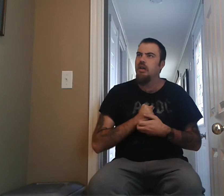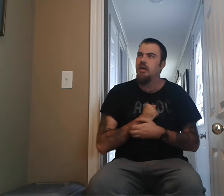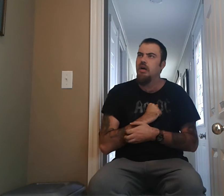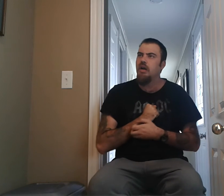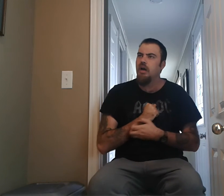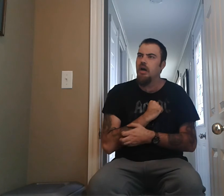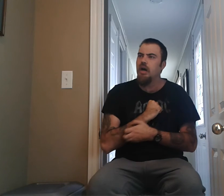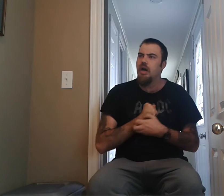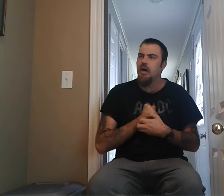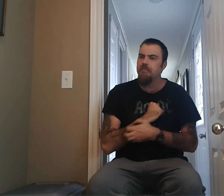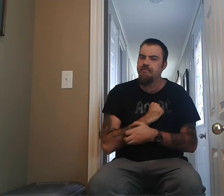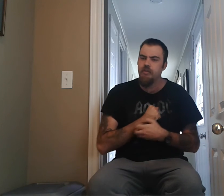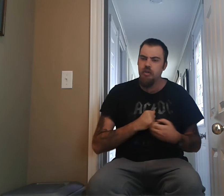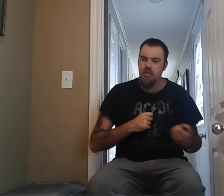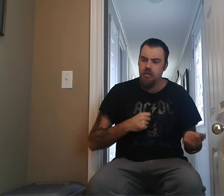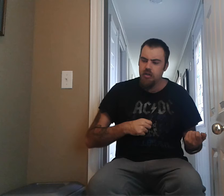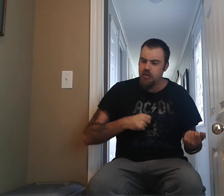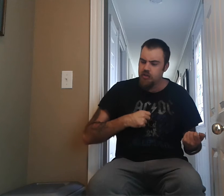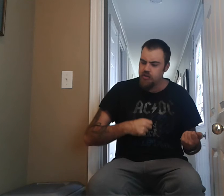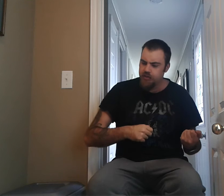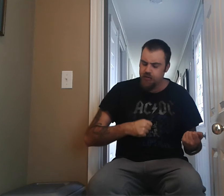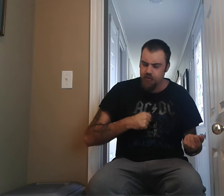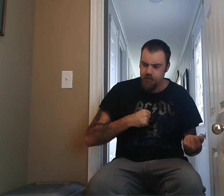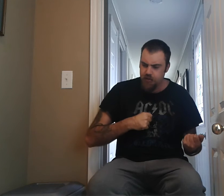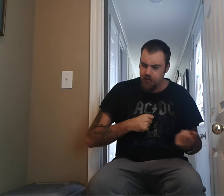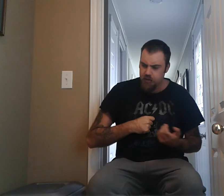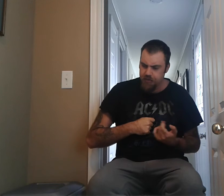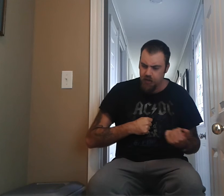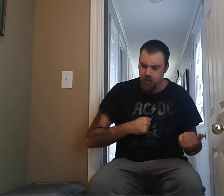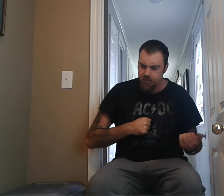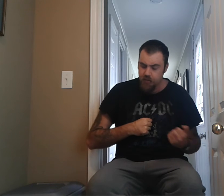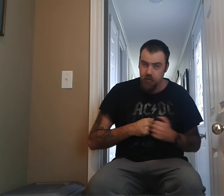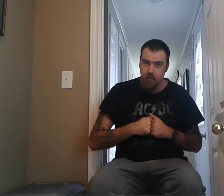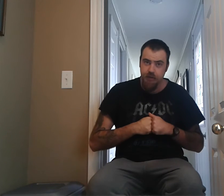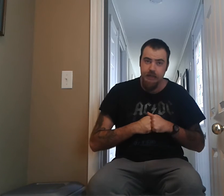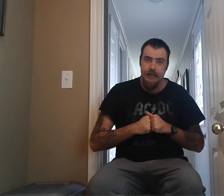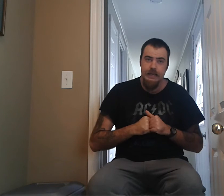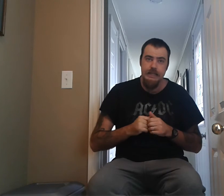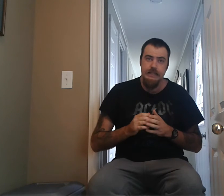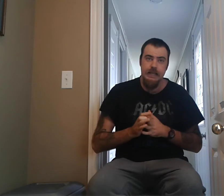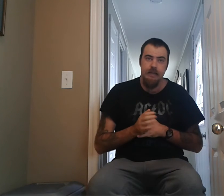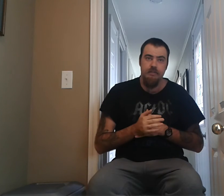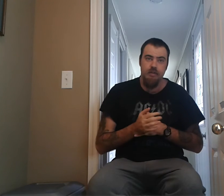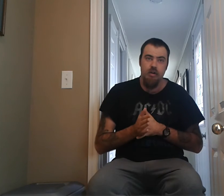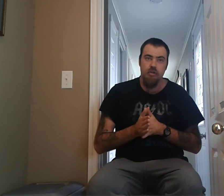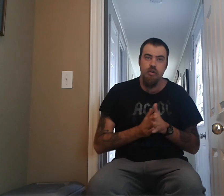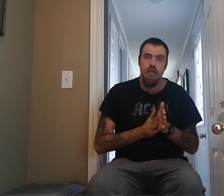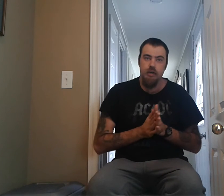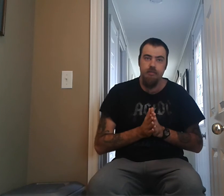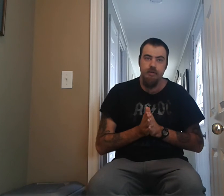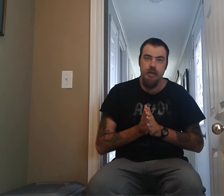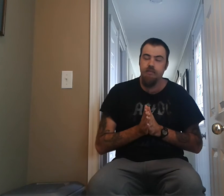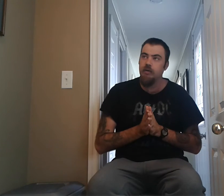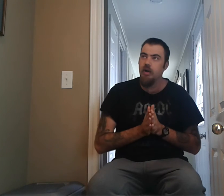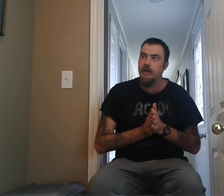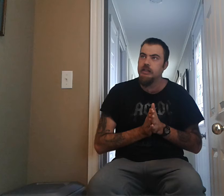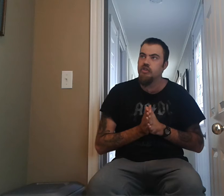um, it's just, the guitar soloing in that song, Looking Out For Number One, it's just,